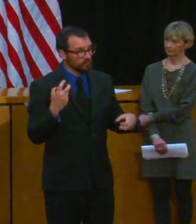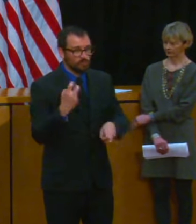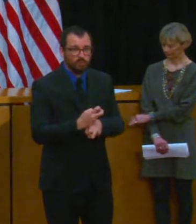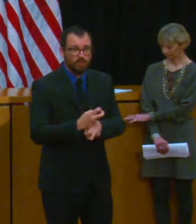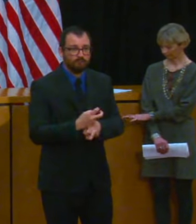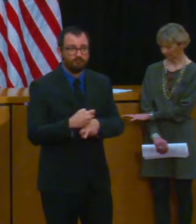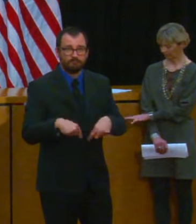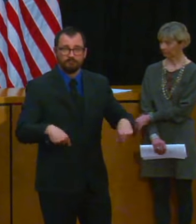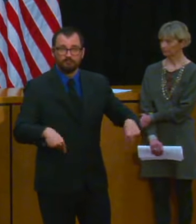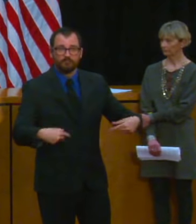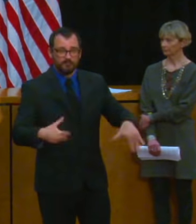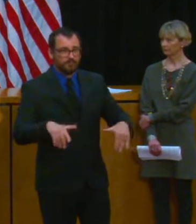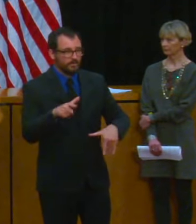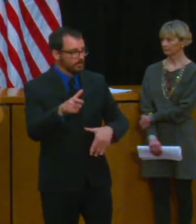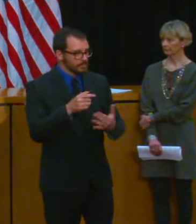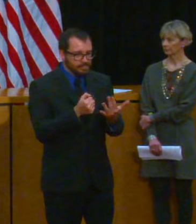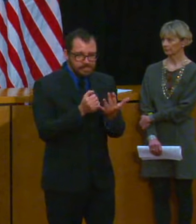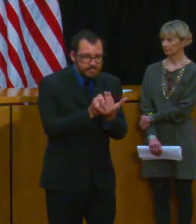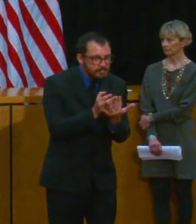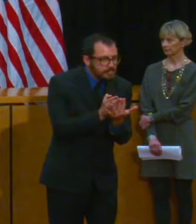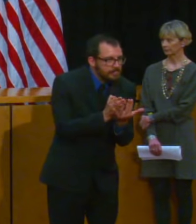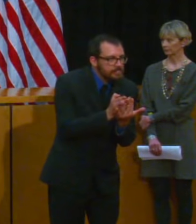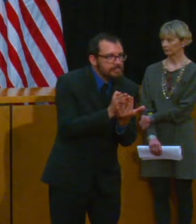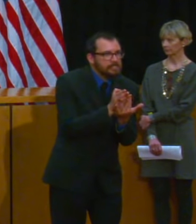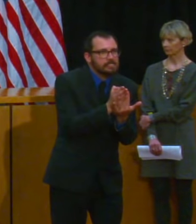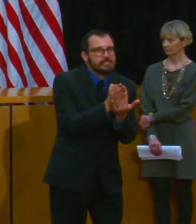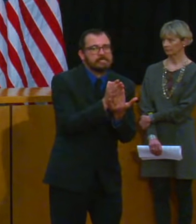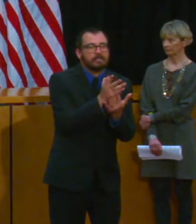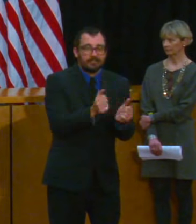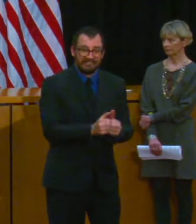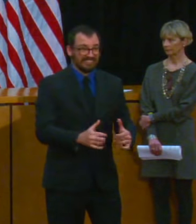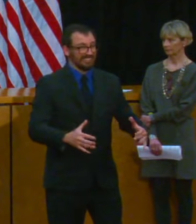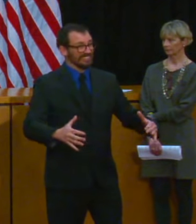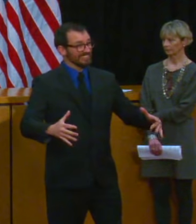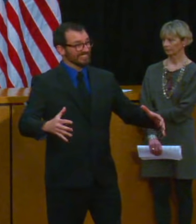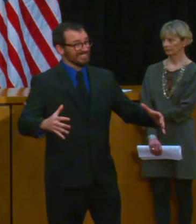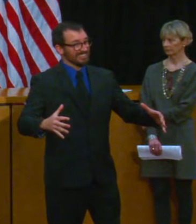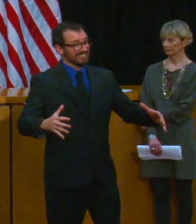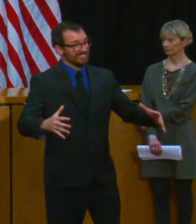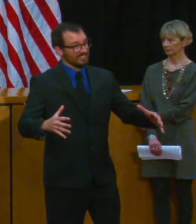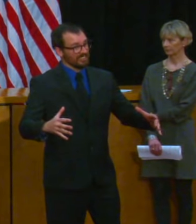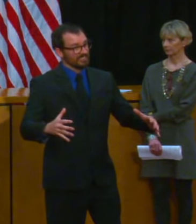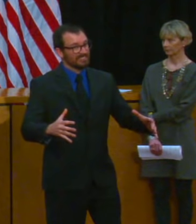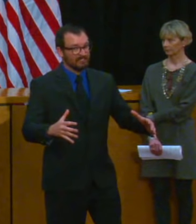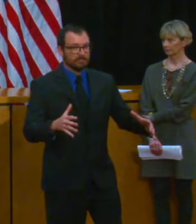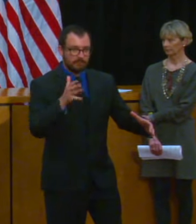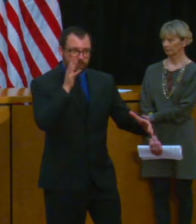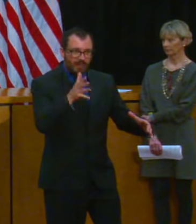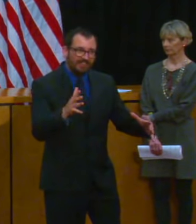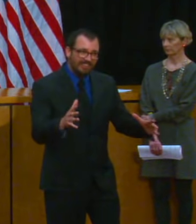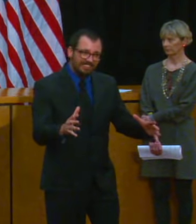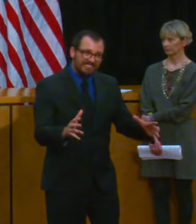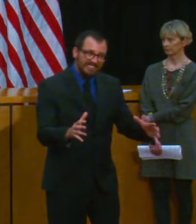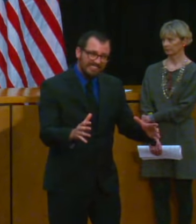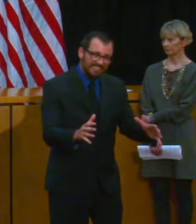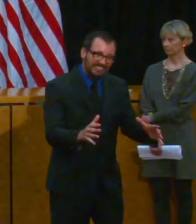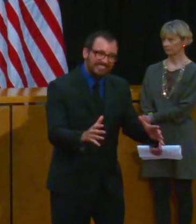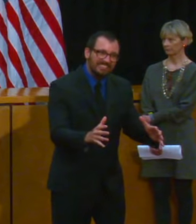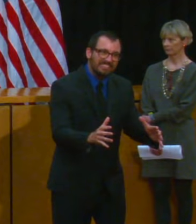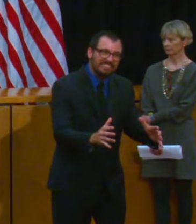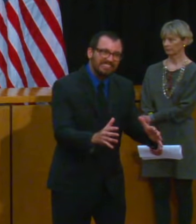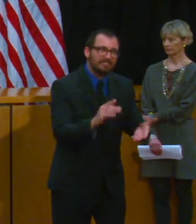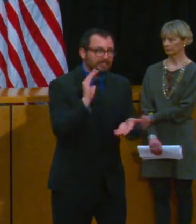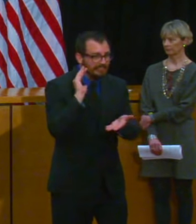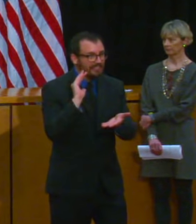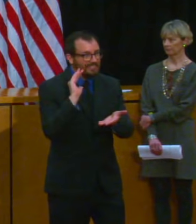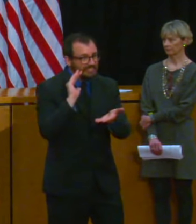bent the curve we did in fact reduce the spread we are now living with a plateau that I'm sure all of us would like to